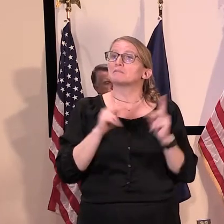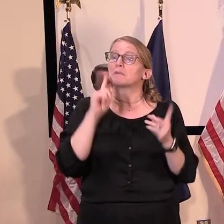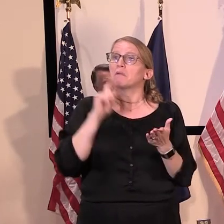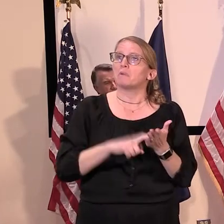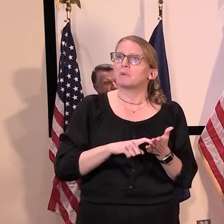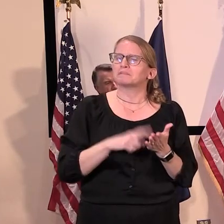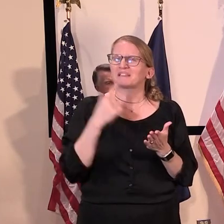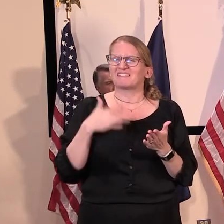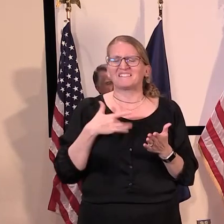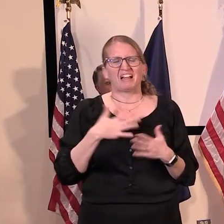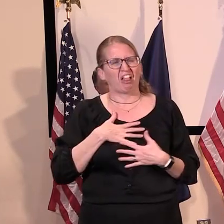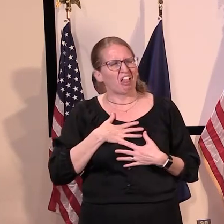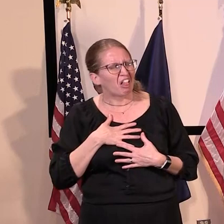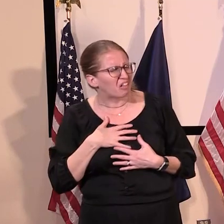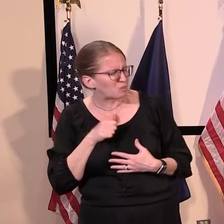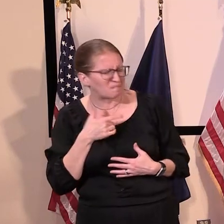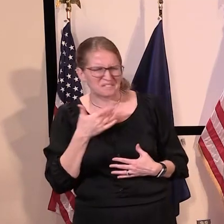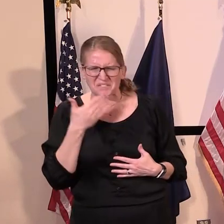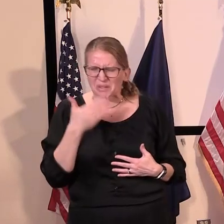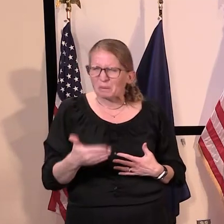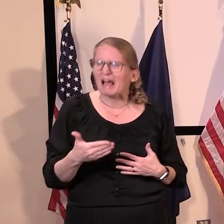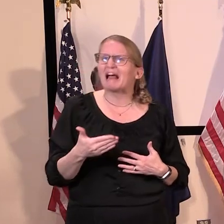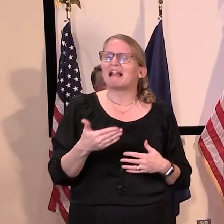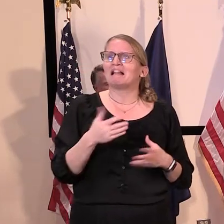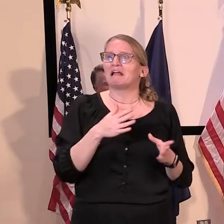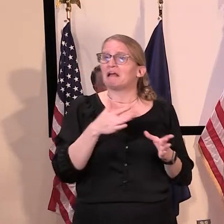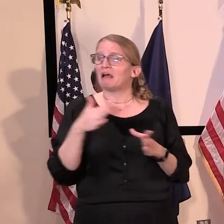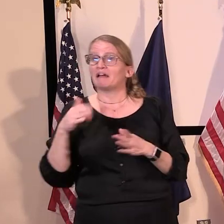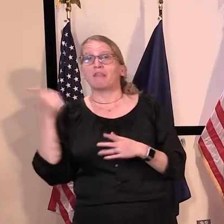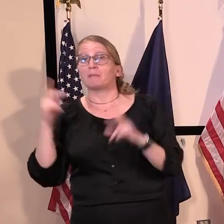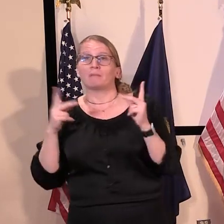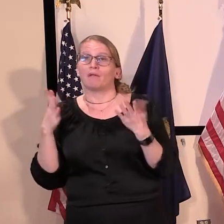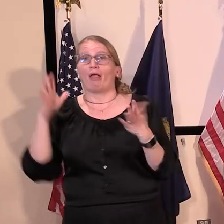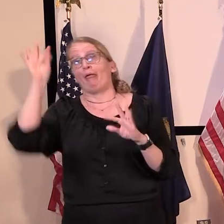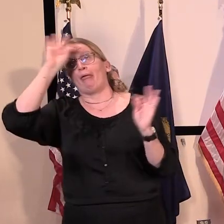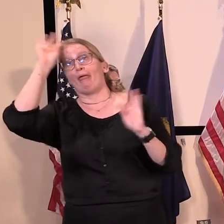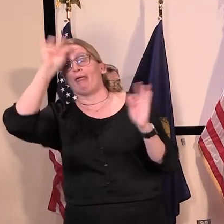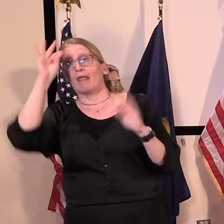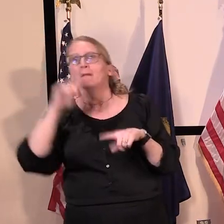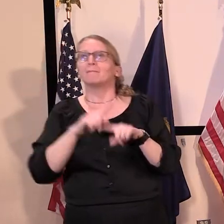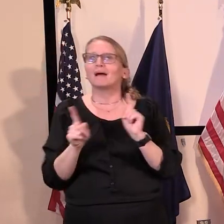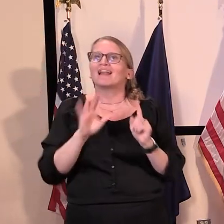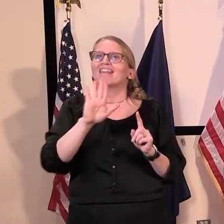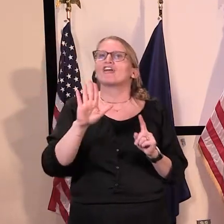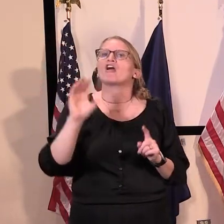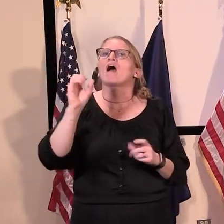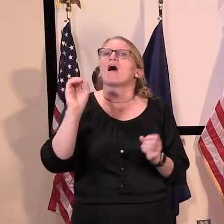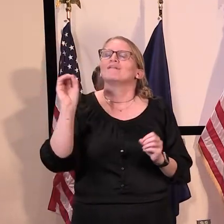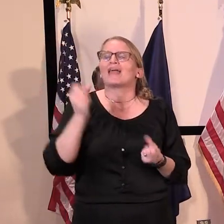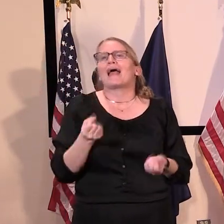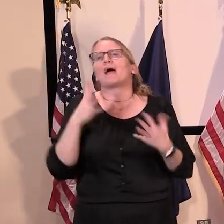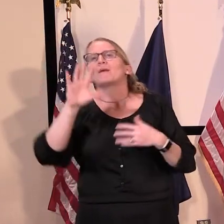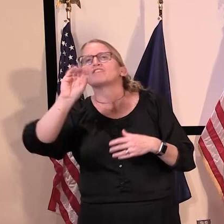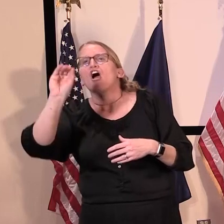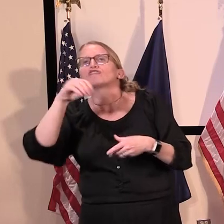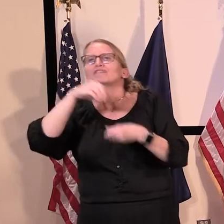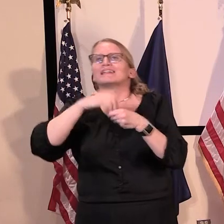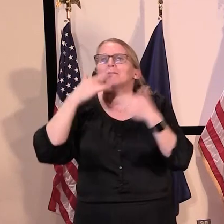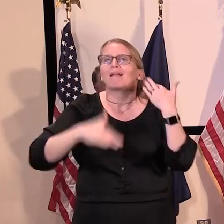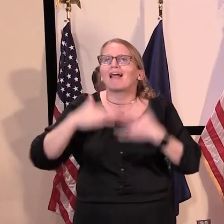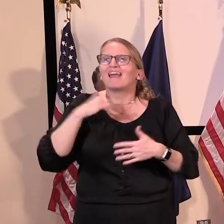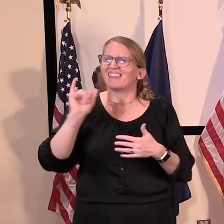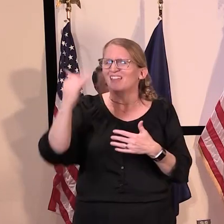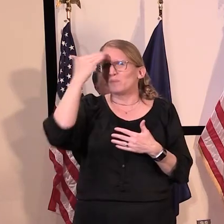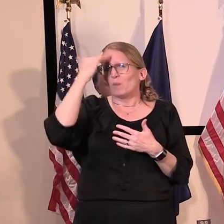quite a bit if you do, uh, oximetry studies on them. So, um, I think we're learning that